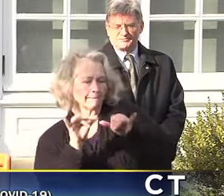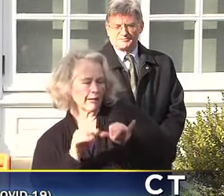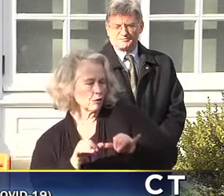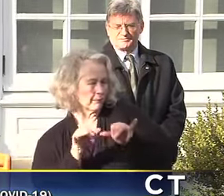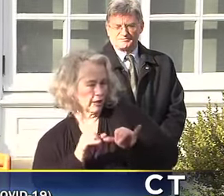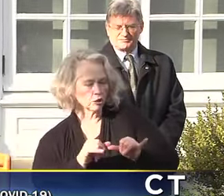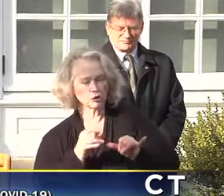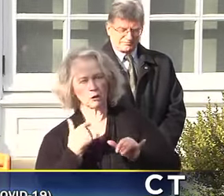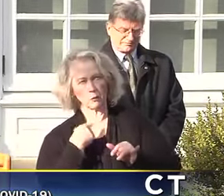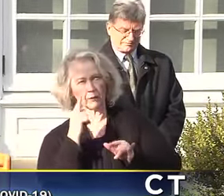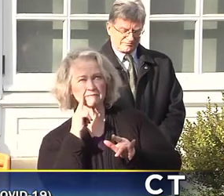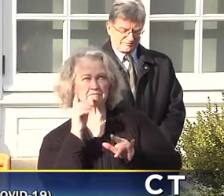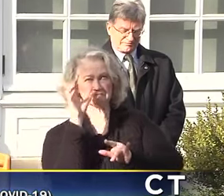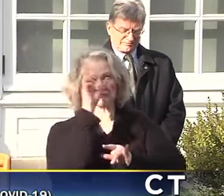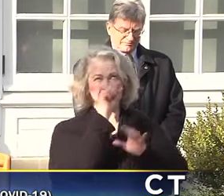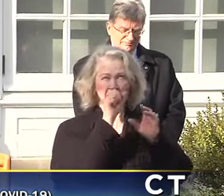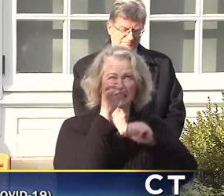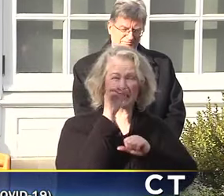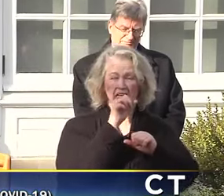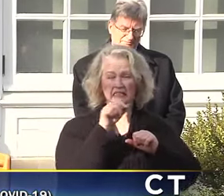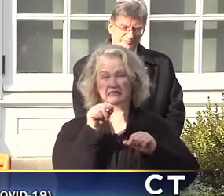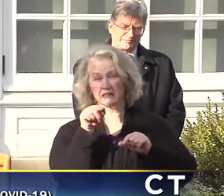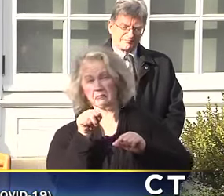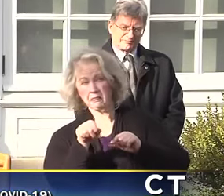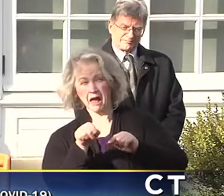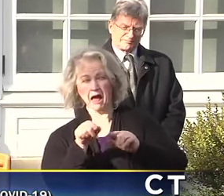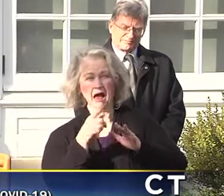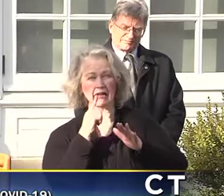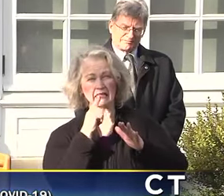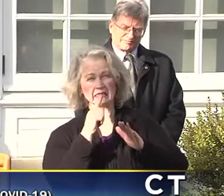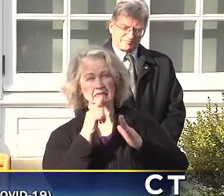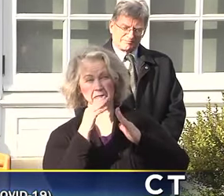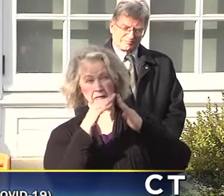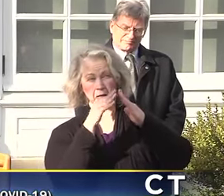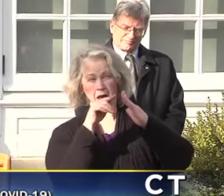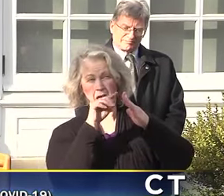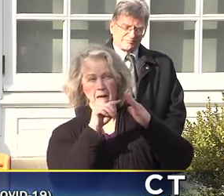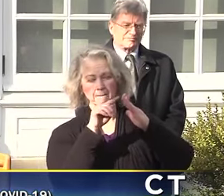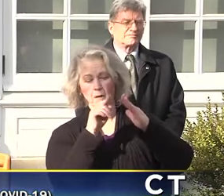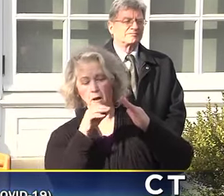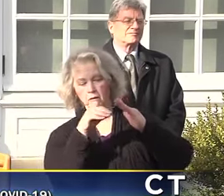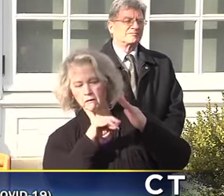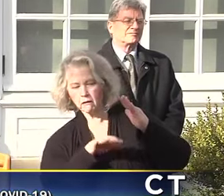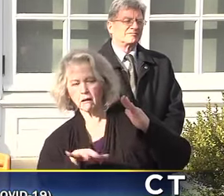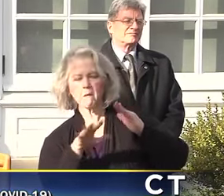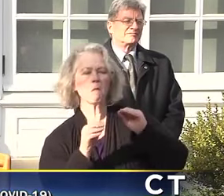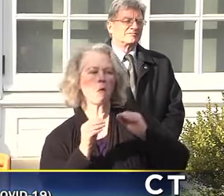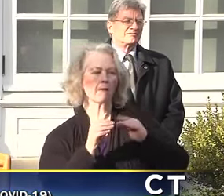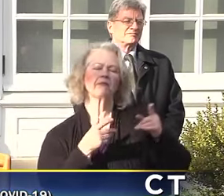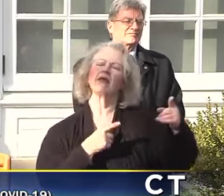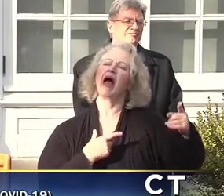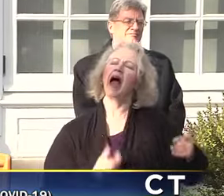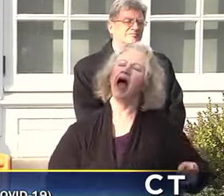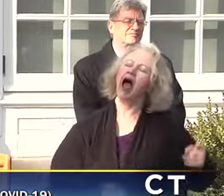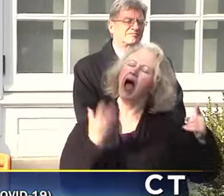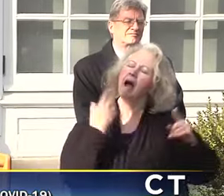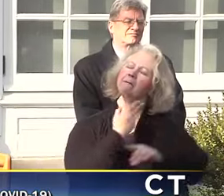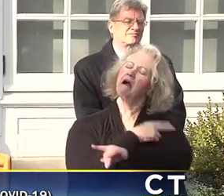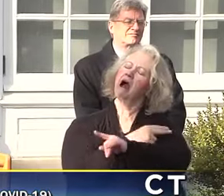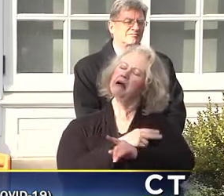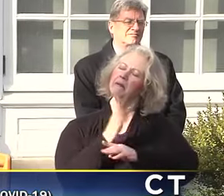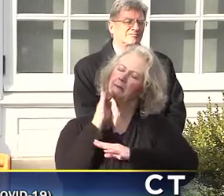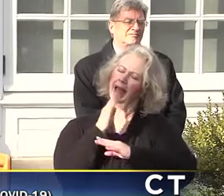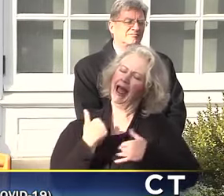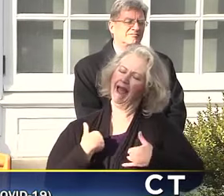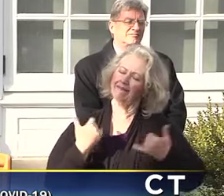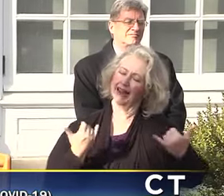make estimates for how big that iceberg is as we move along. Do we know how many hospital beds we have right now and how many we